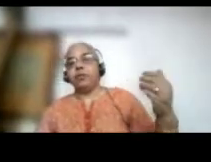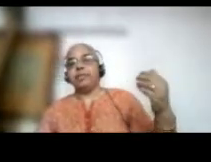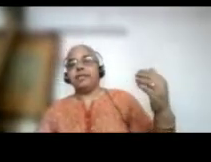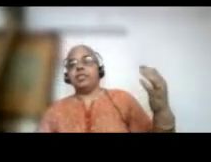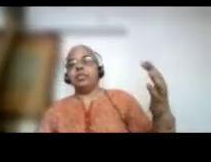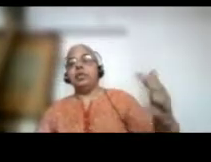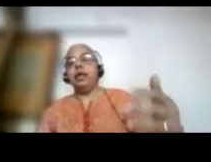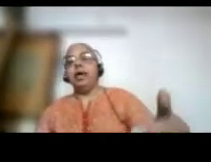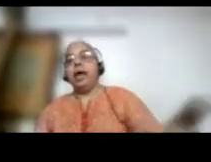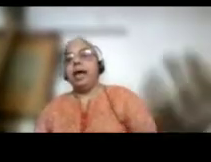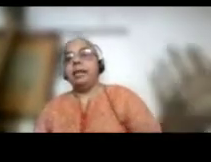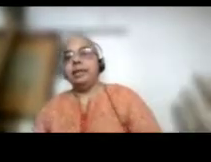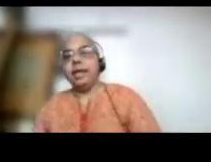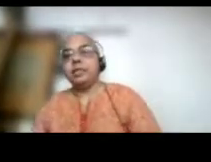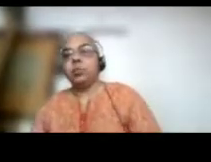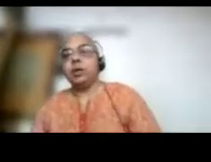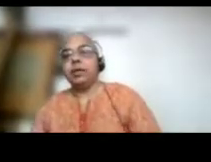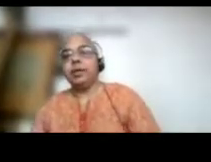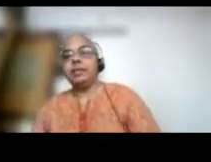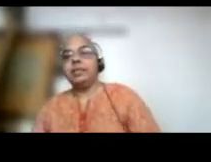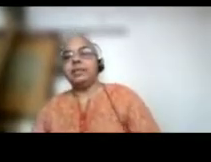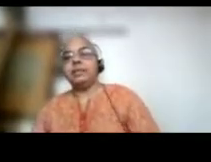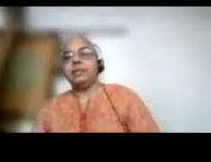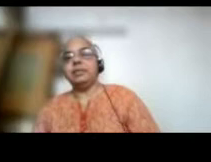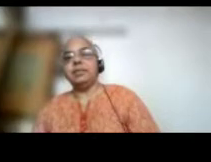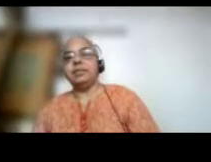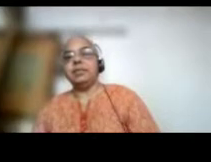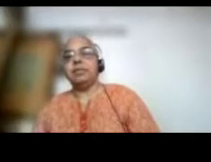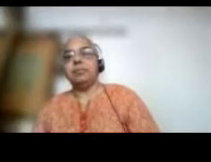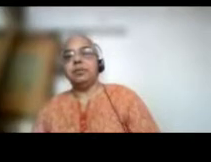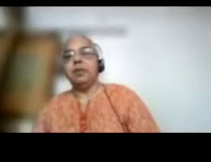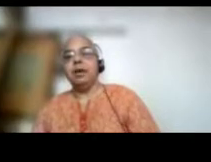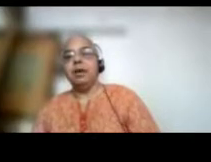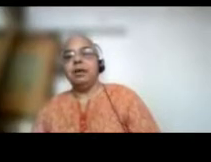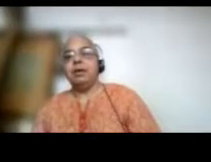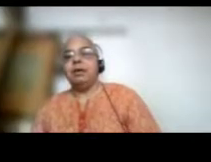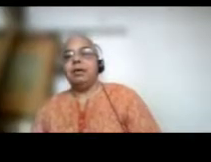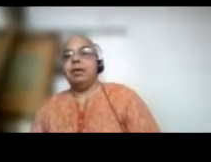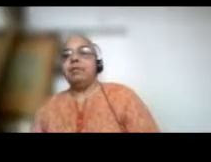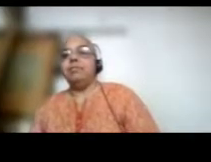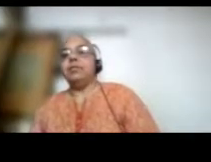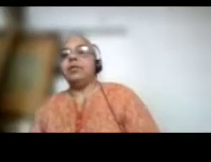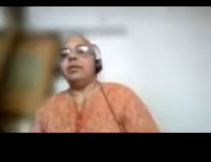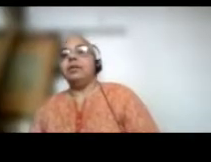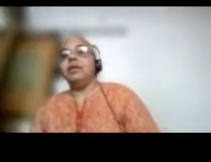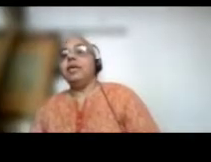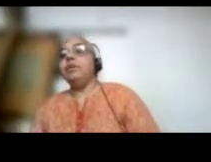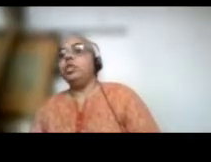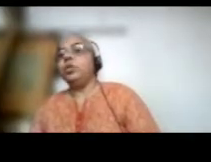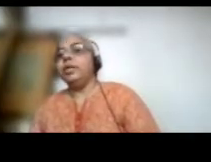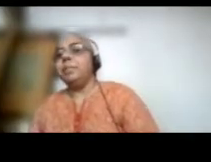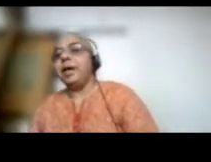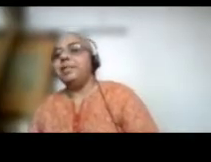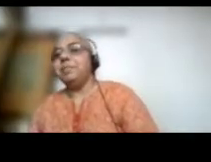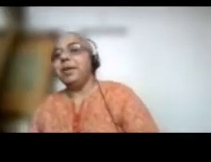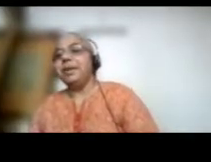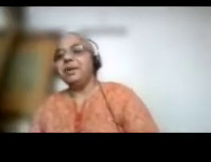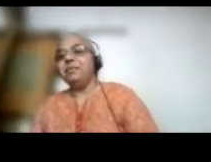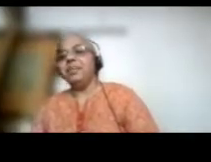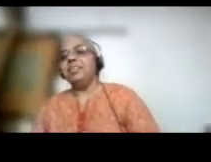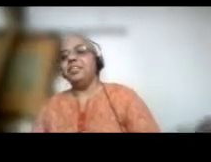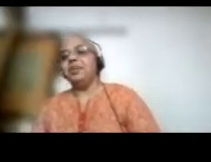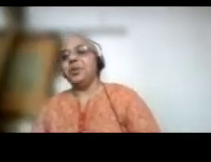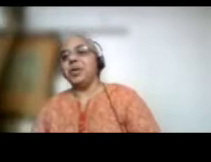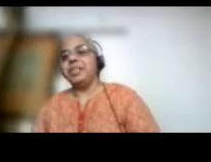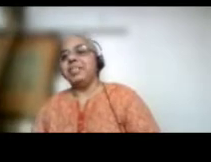for afforestation. And the next one is, yes, Amrita. Even during the pandemic,